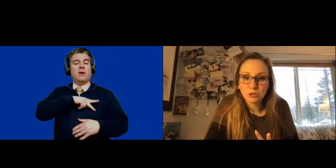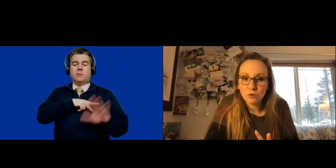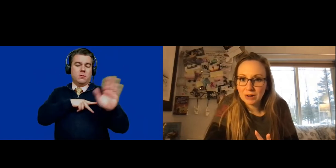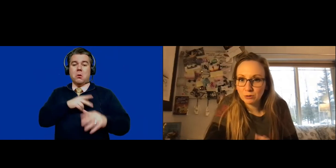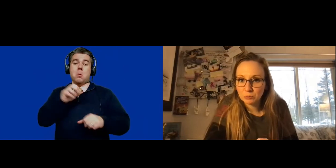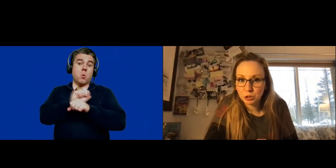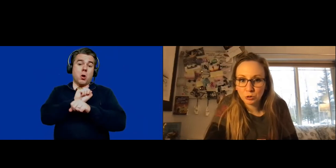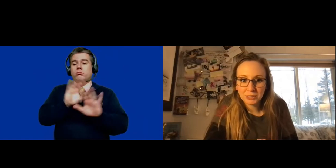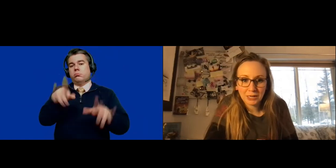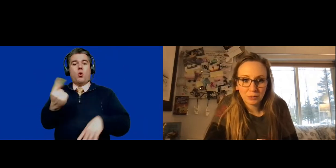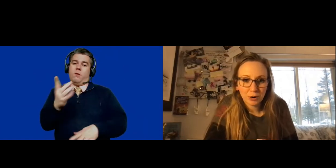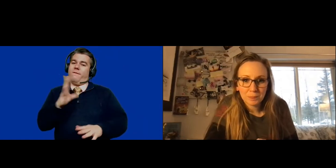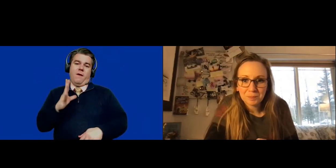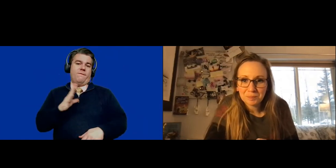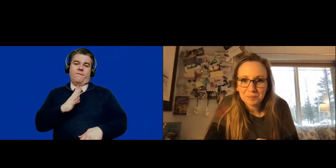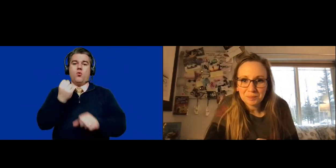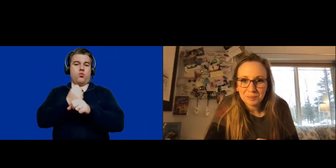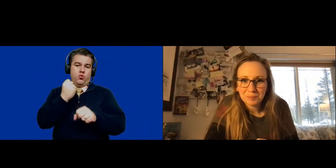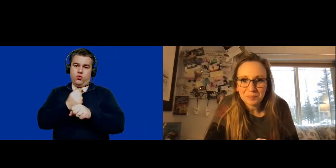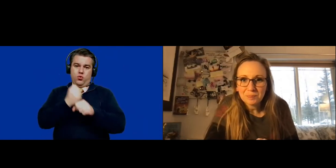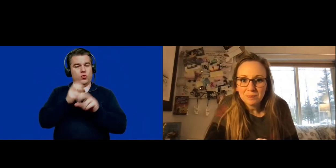let's go find those. I'm to show you exactly where they are.